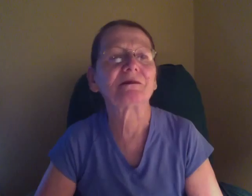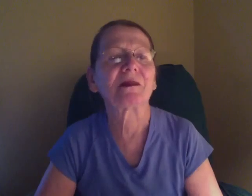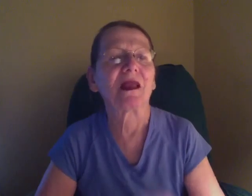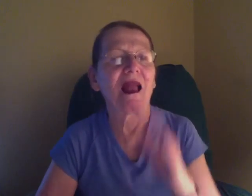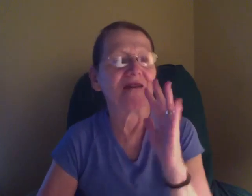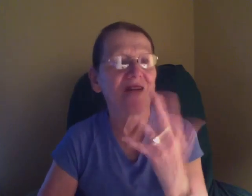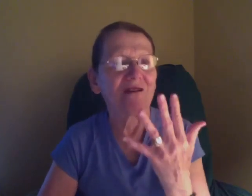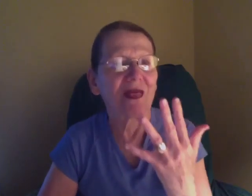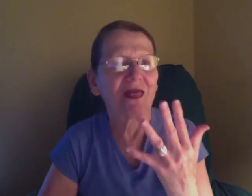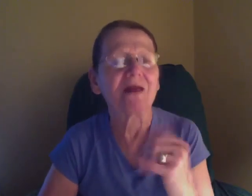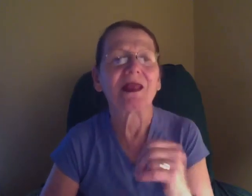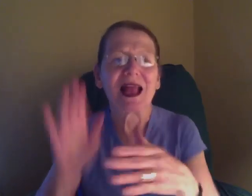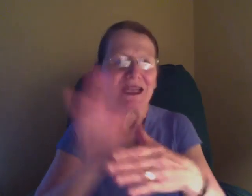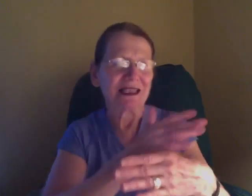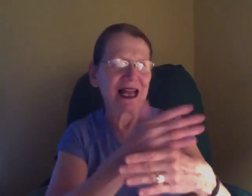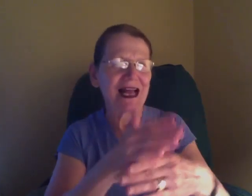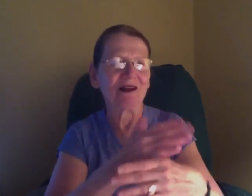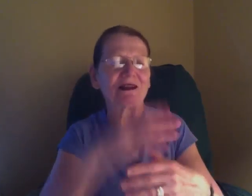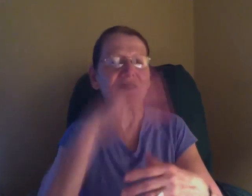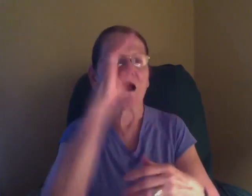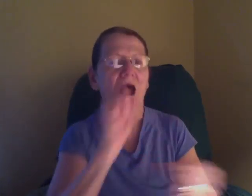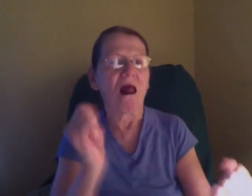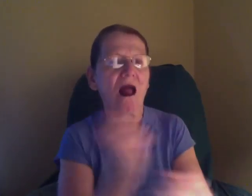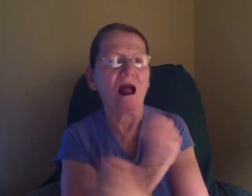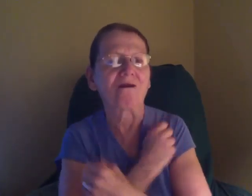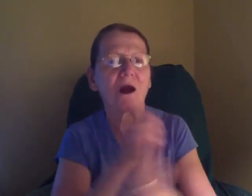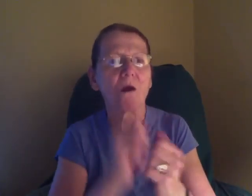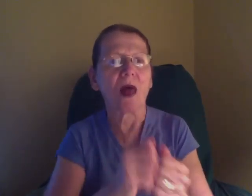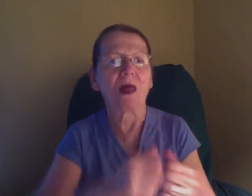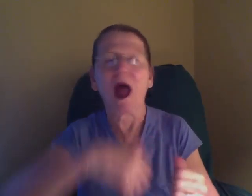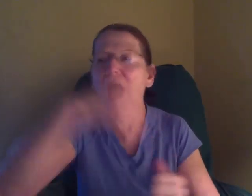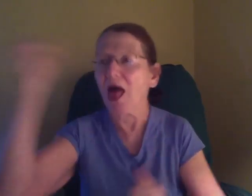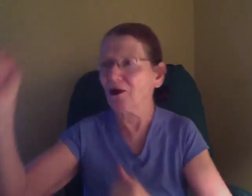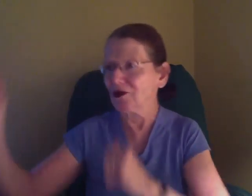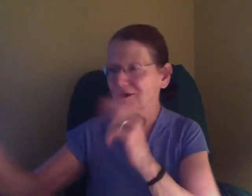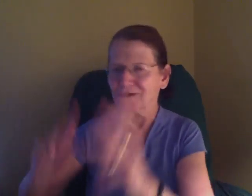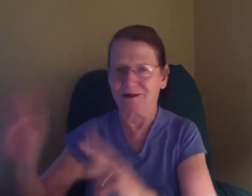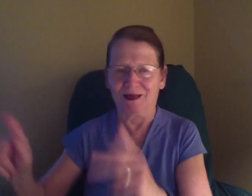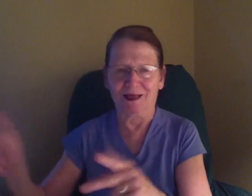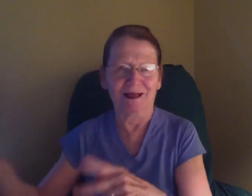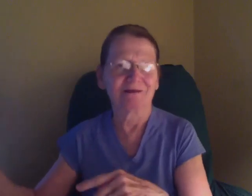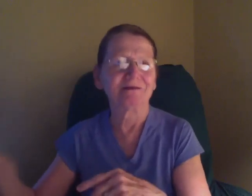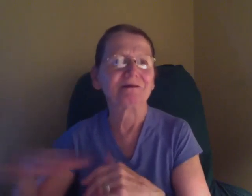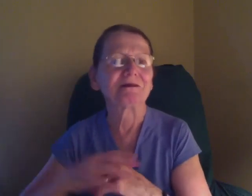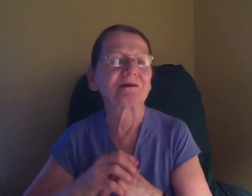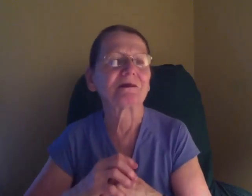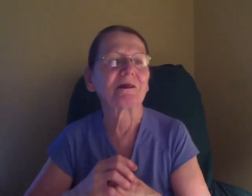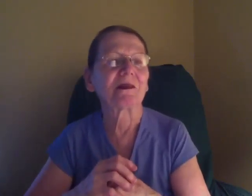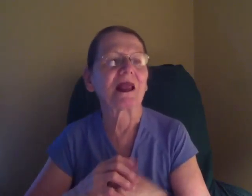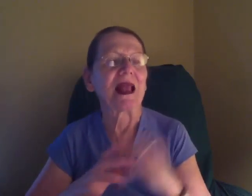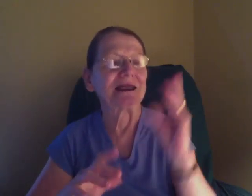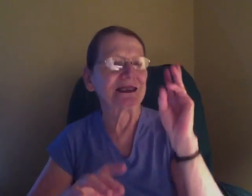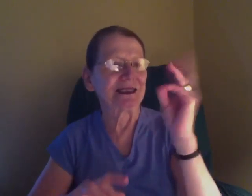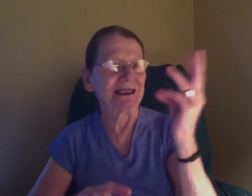She's And she's got mother. but I don't know if that's just